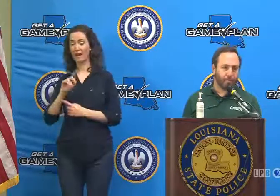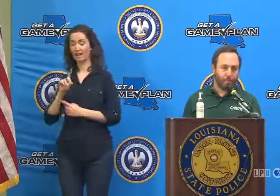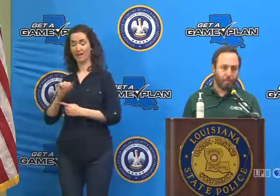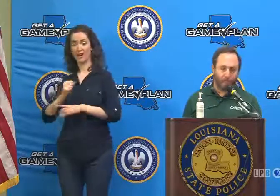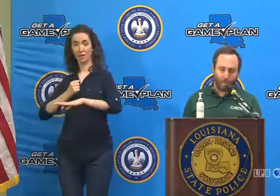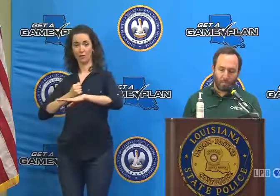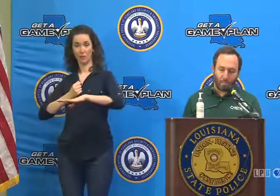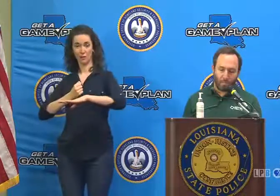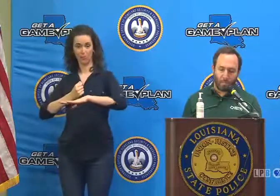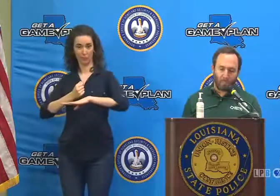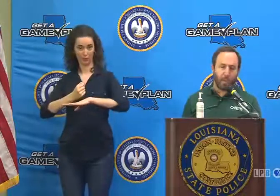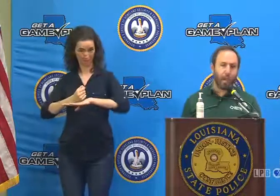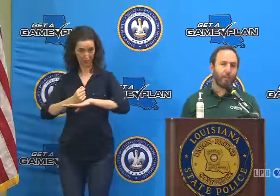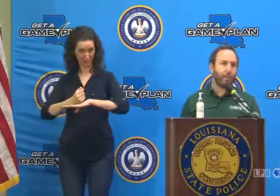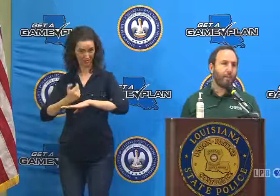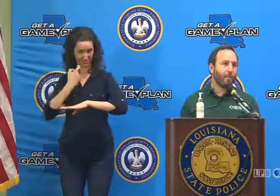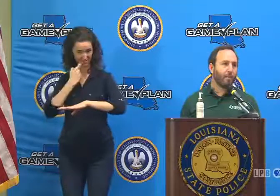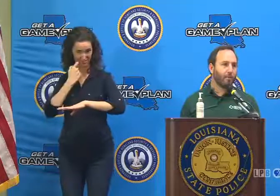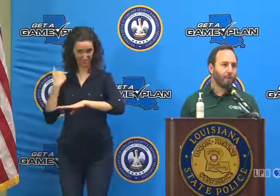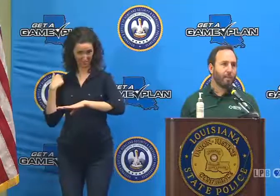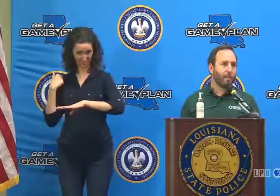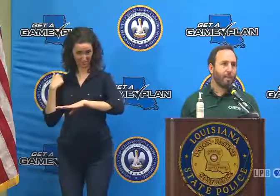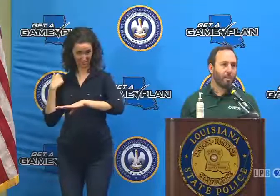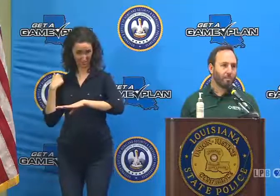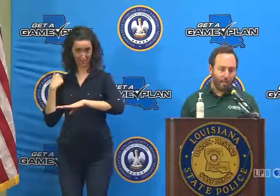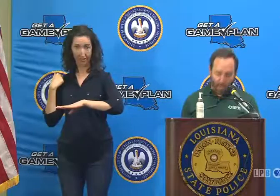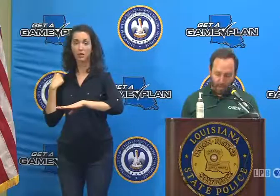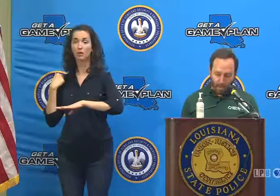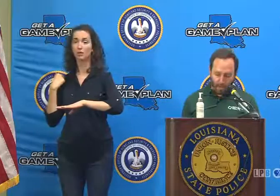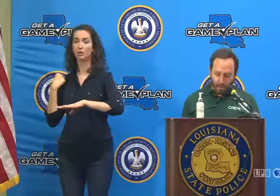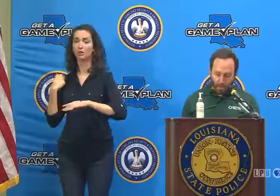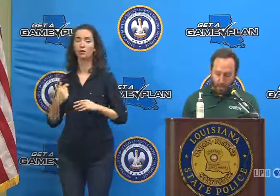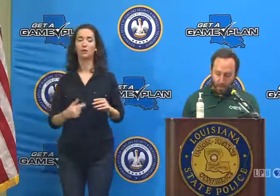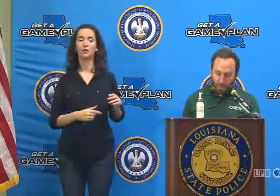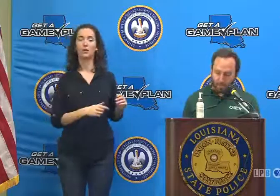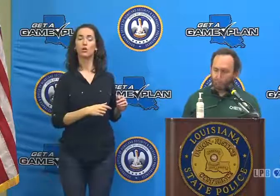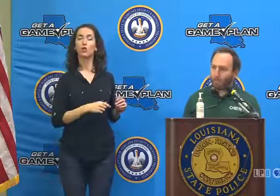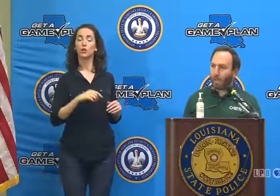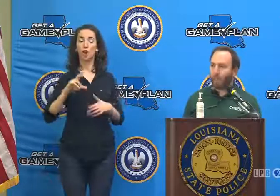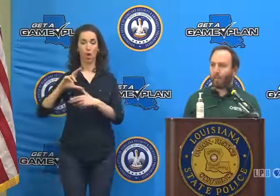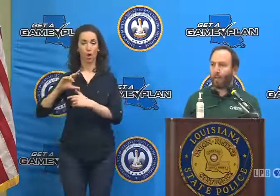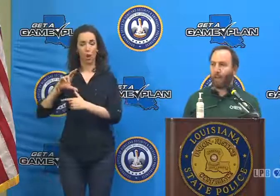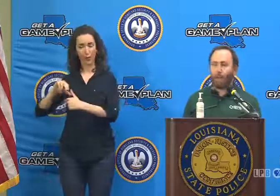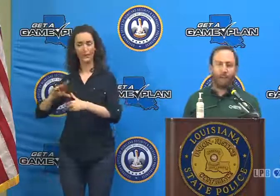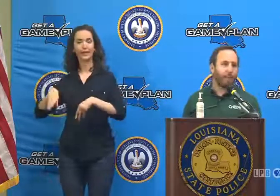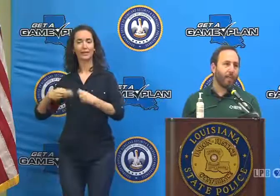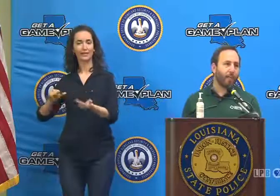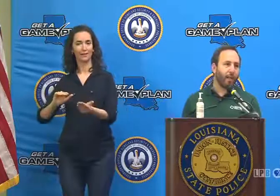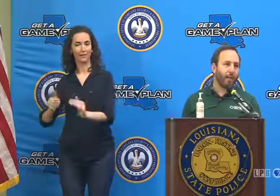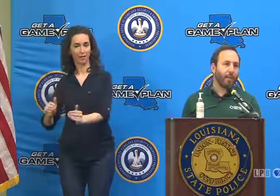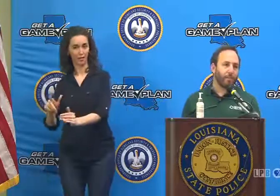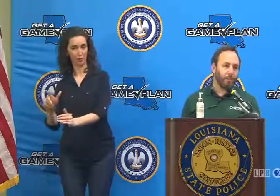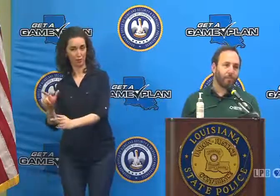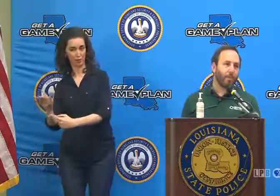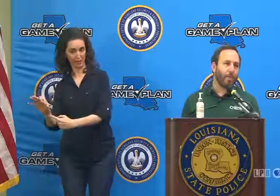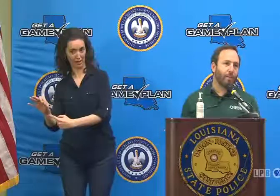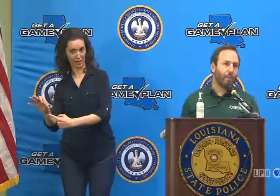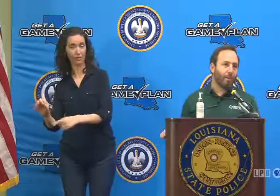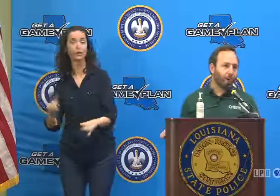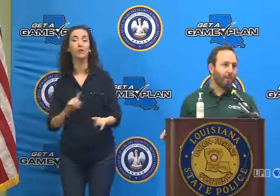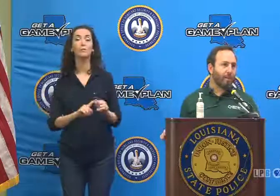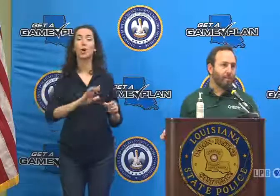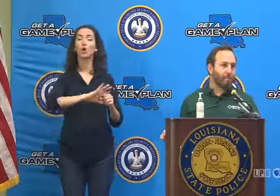compared to the 29 storm-related deaths that we know about, we have reported out 882